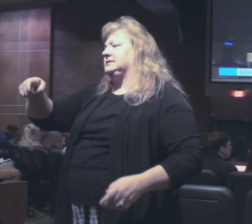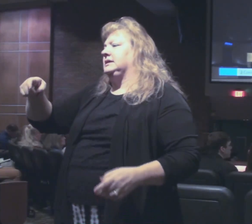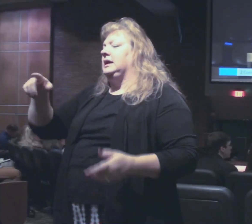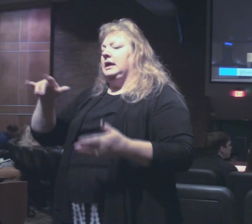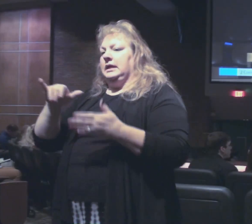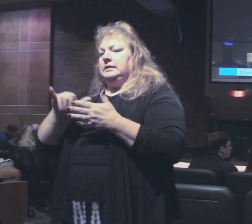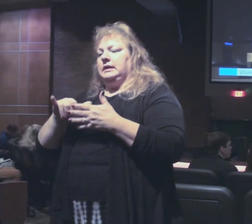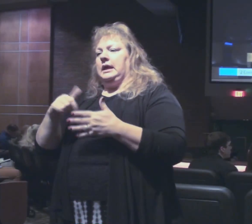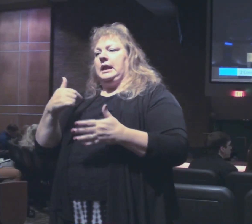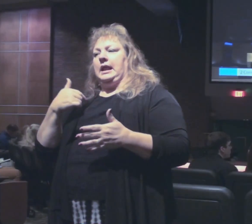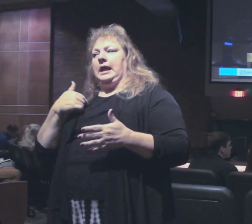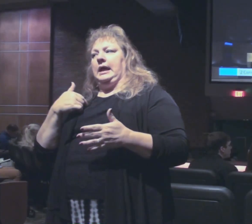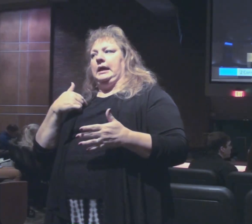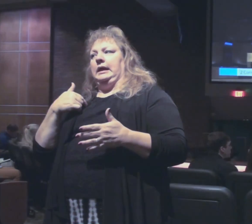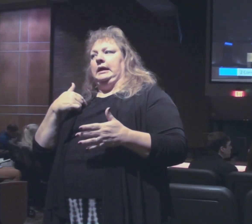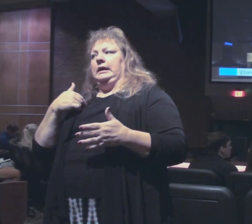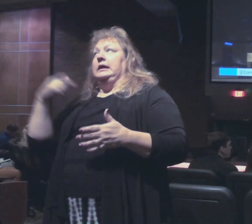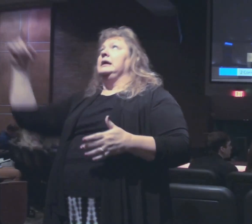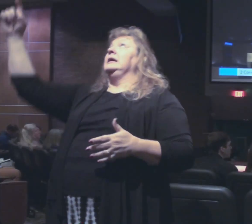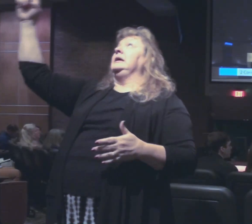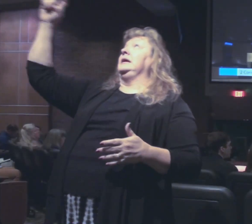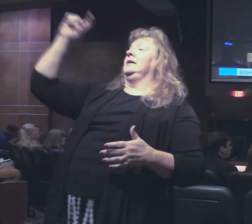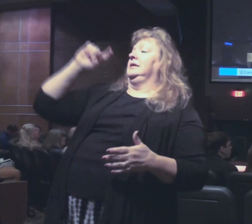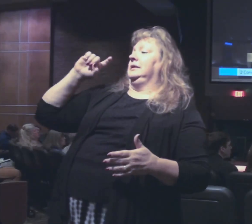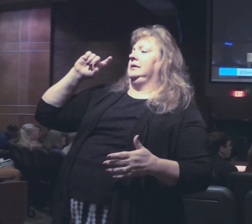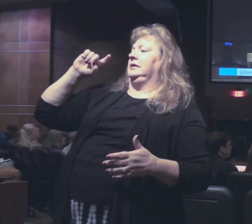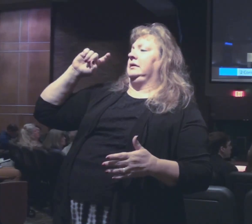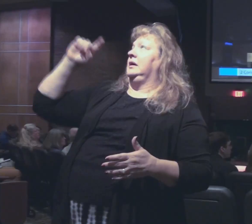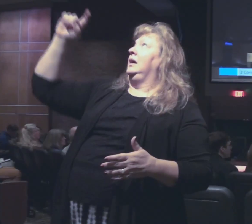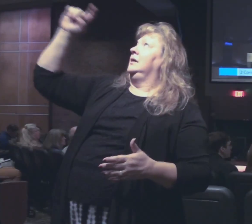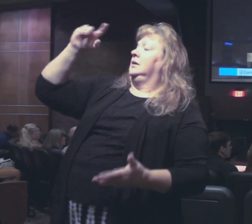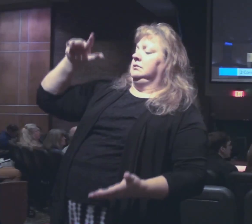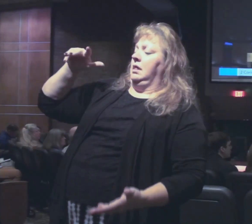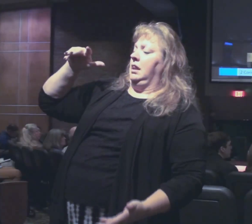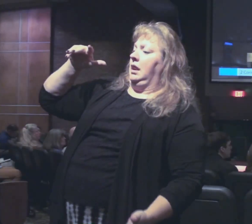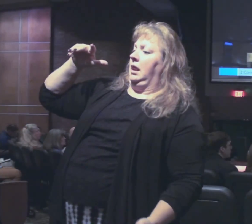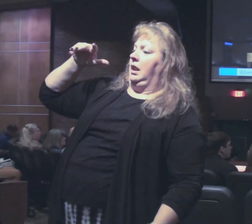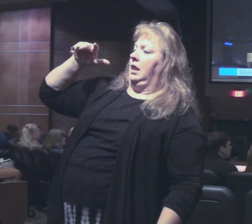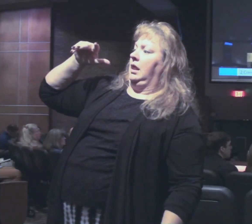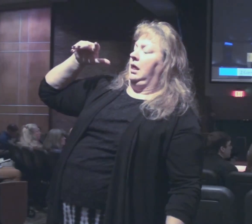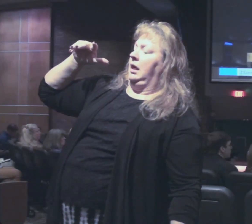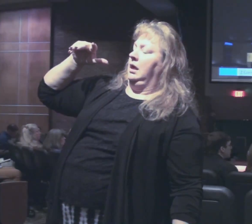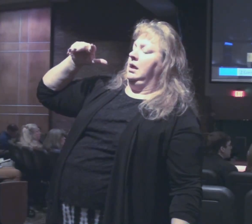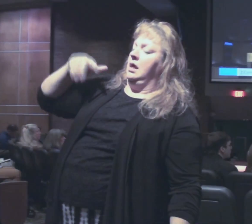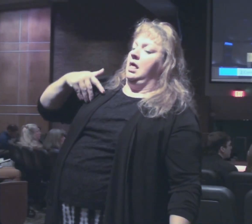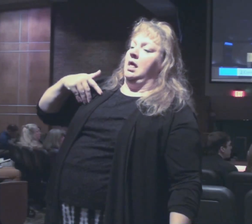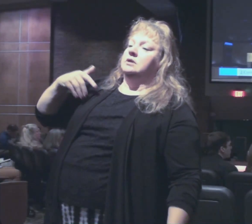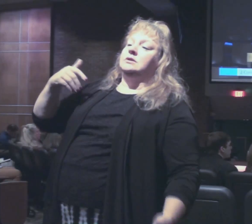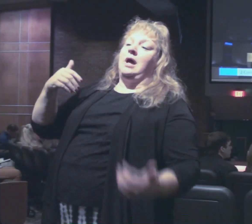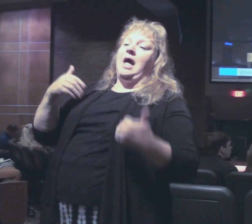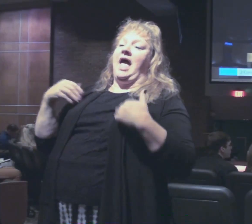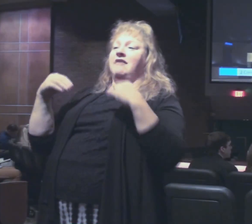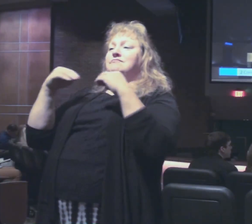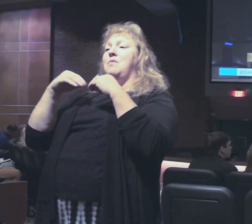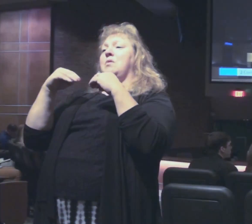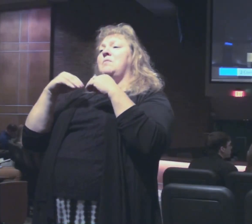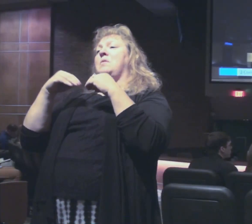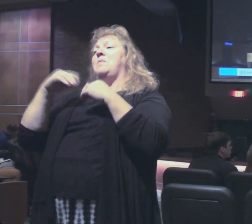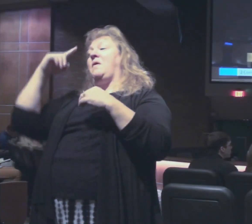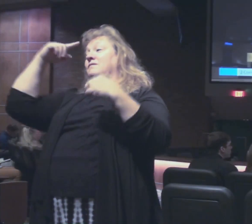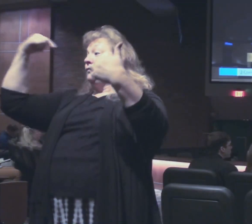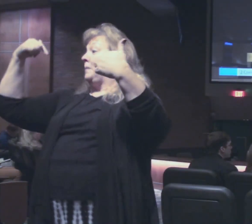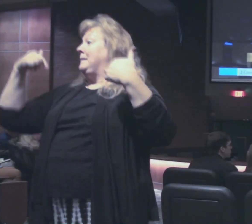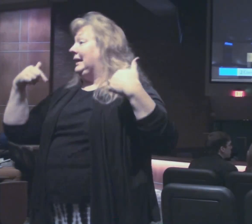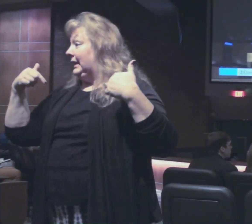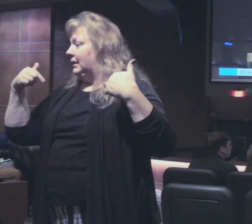I just don't think he's not giving me keeps giving me more and more and more so I can have more and more and more for me